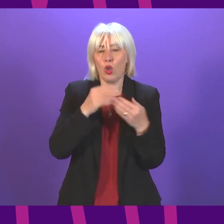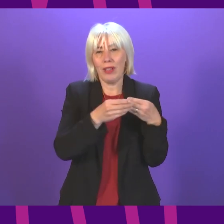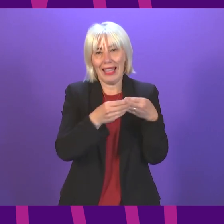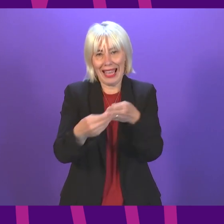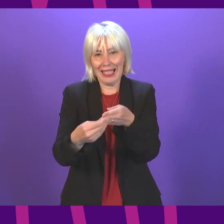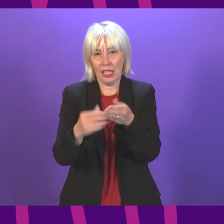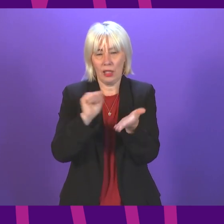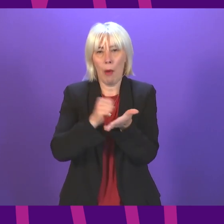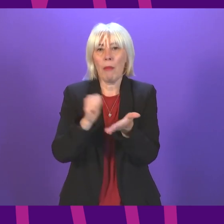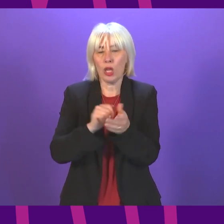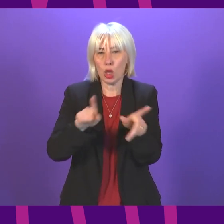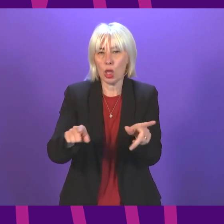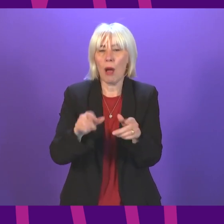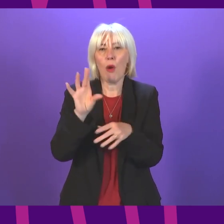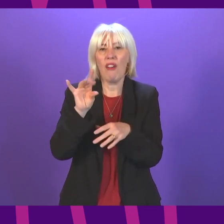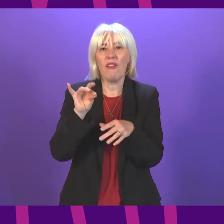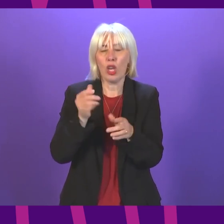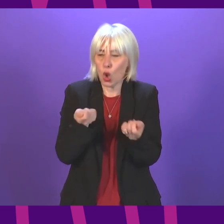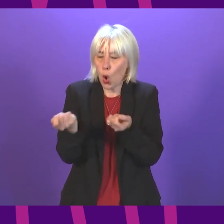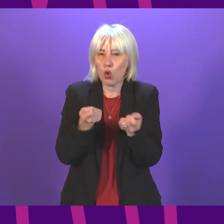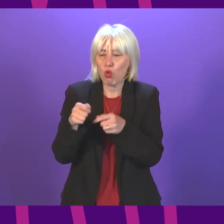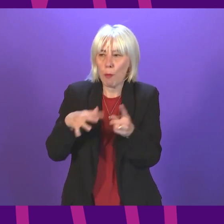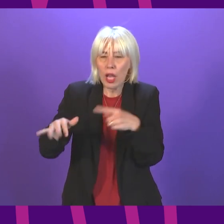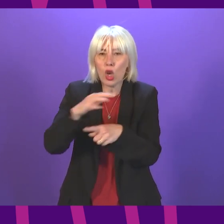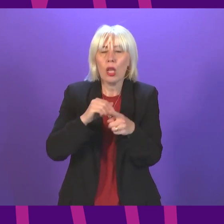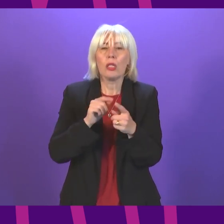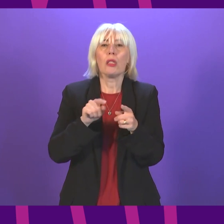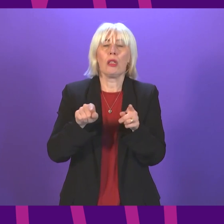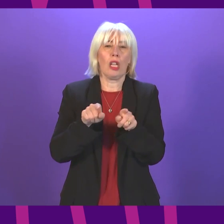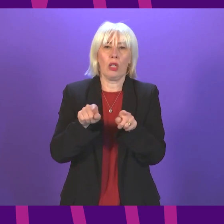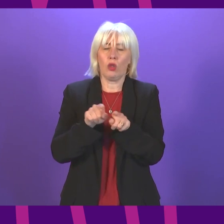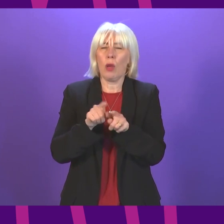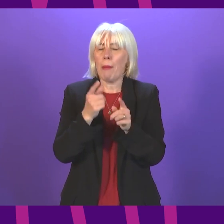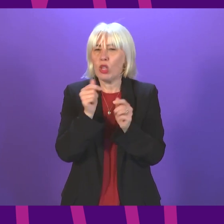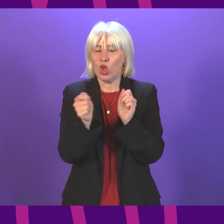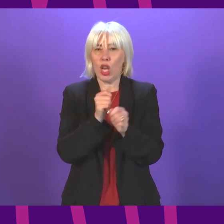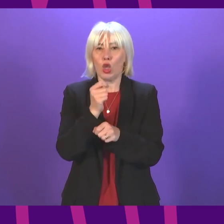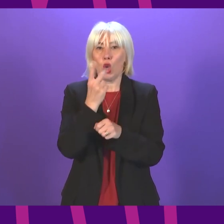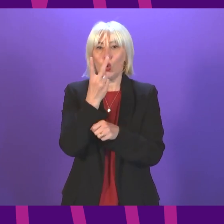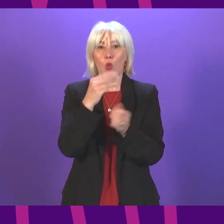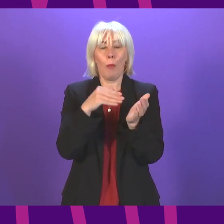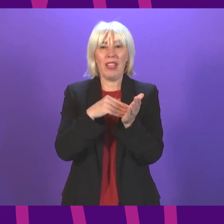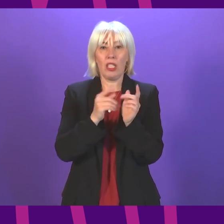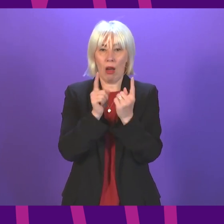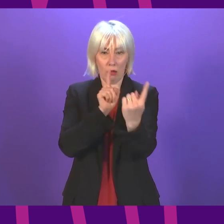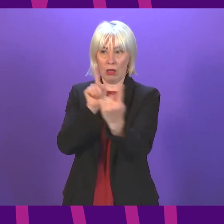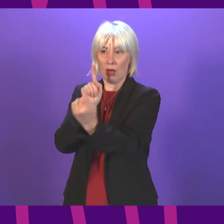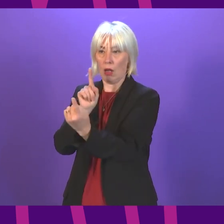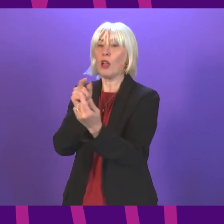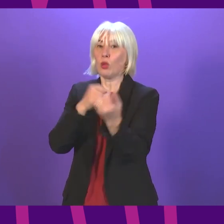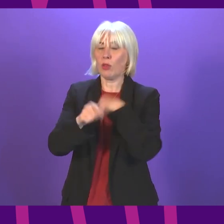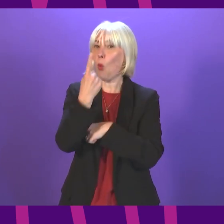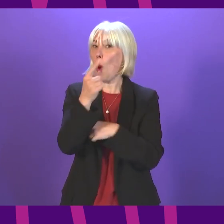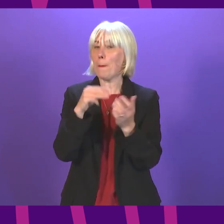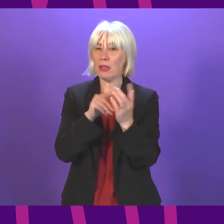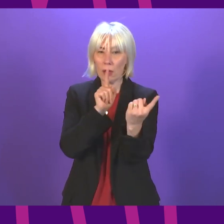distancing and infection control measures in health settings. They will be doing that to change the two-metre rule to one metre. This means more potential